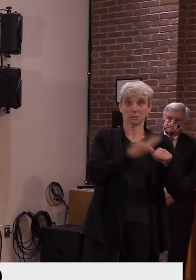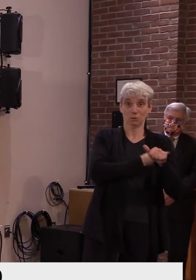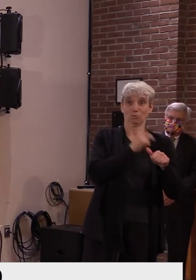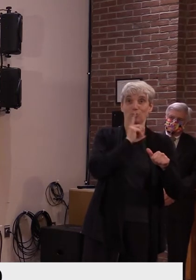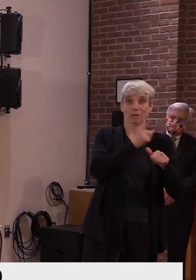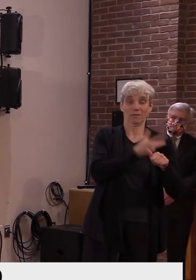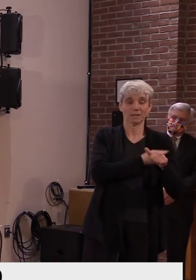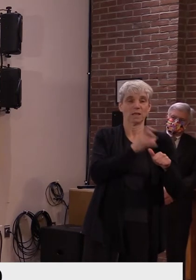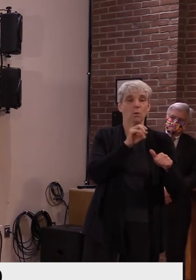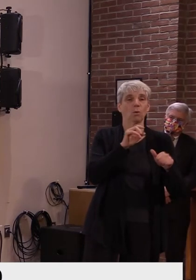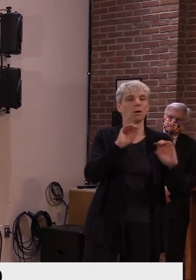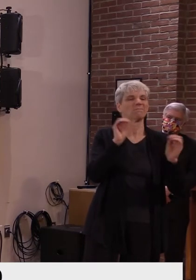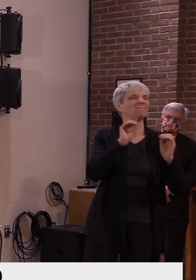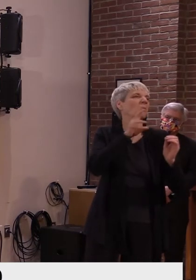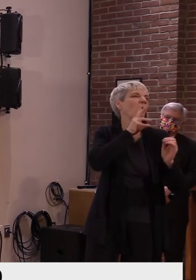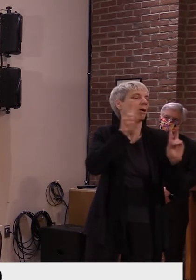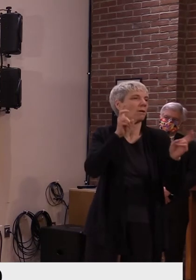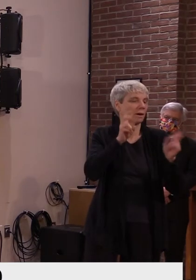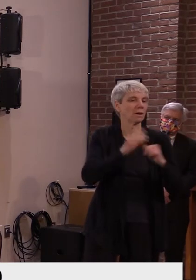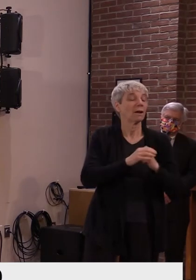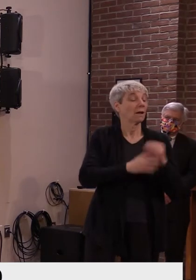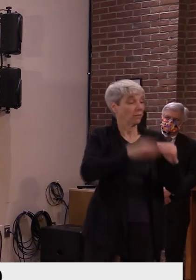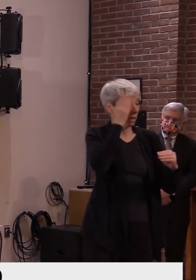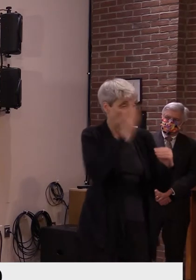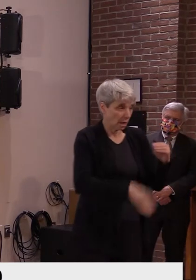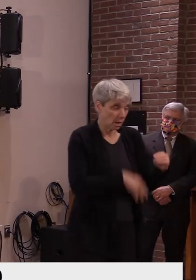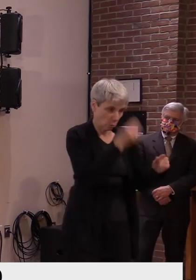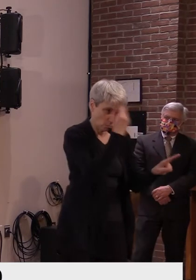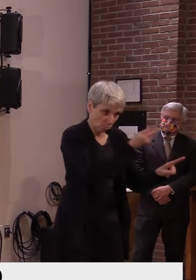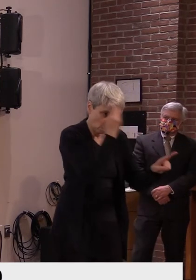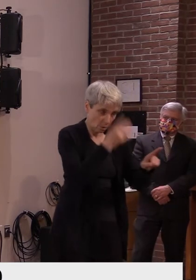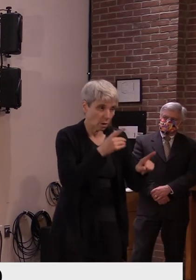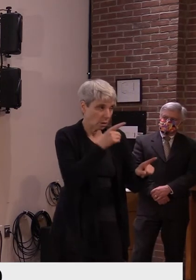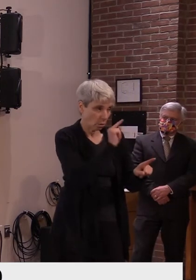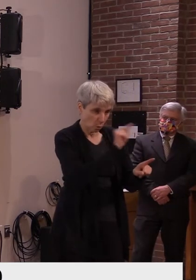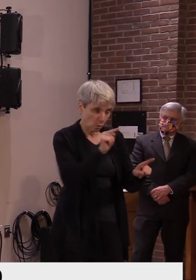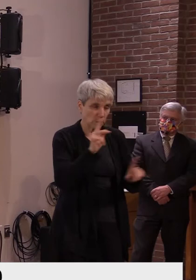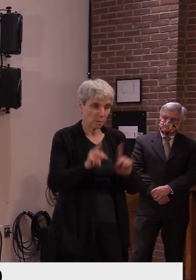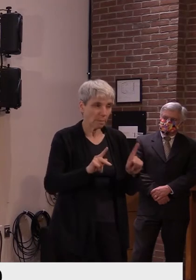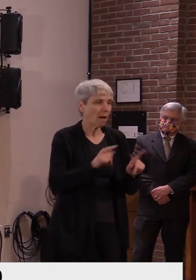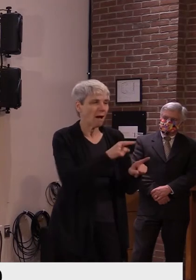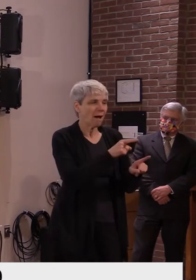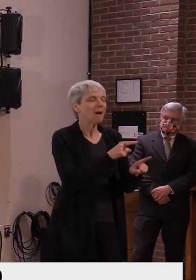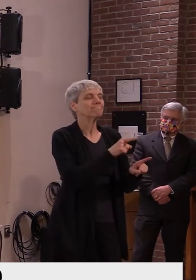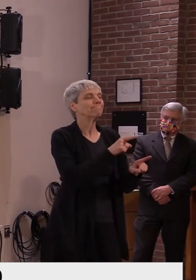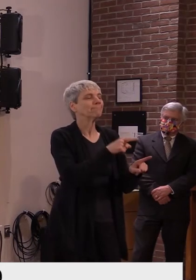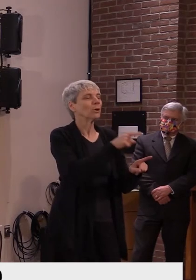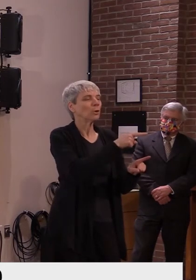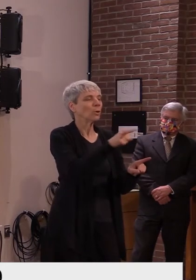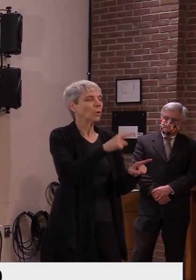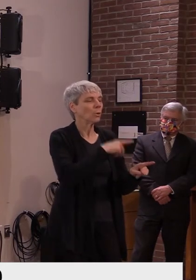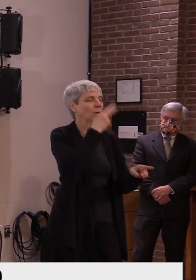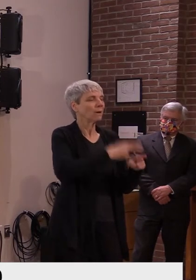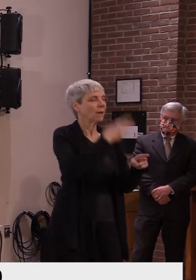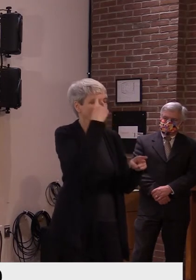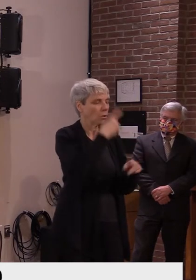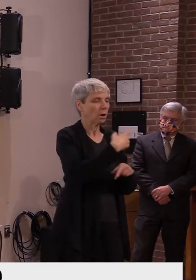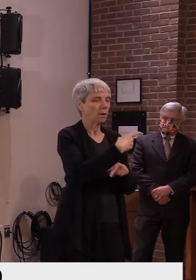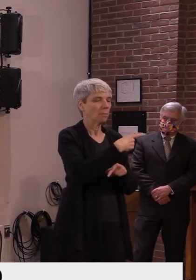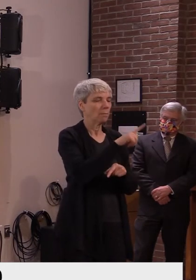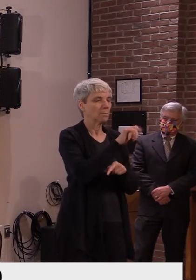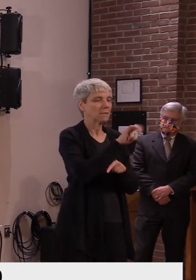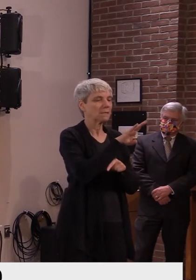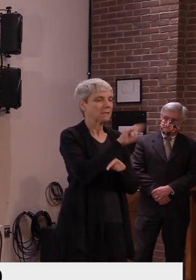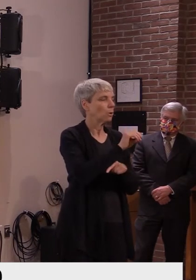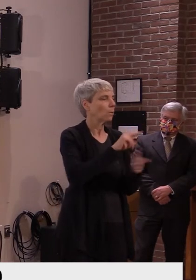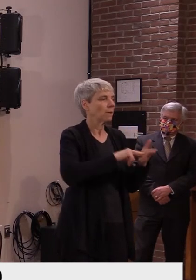be notified that they were given a placebo so that they would have the opportunity to, to go get an